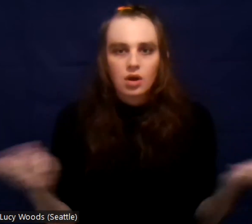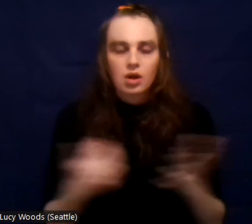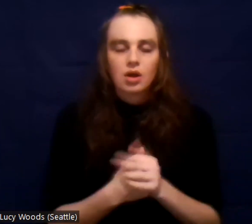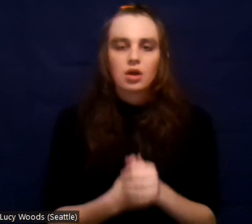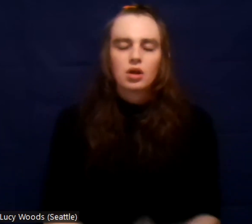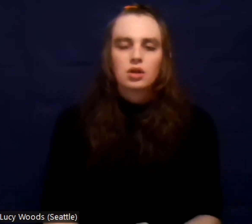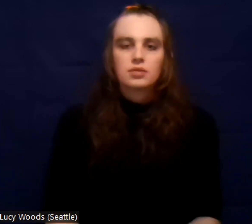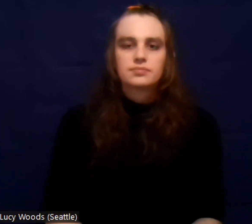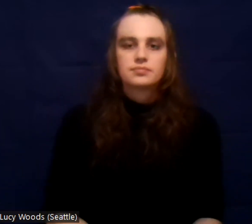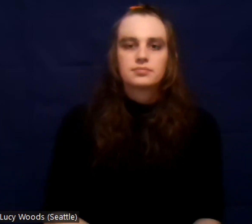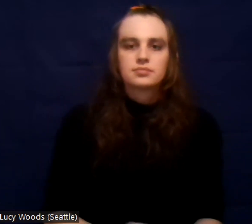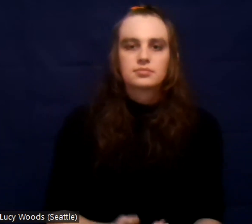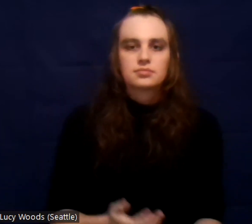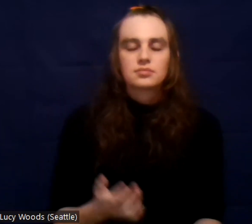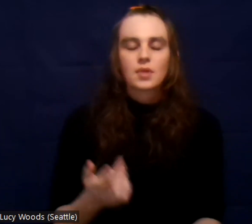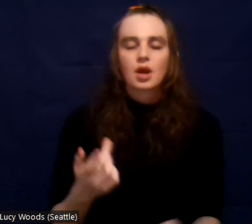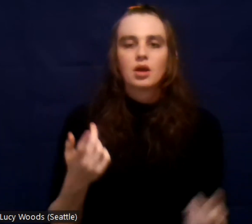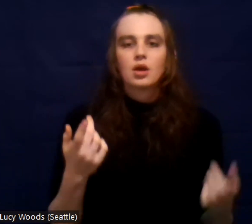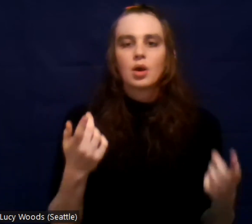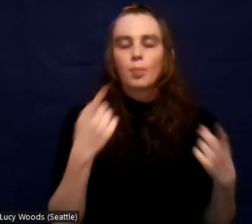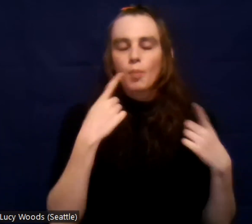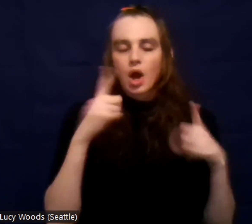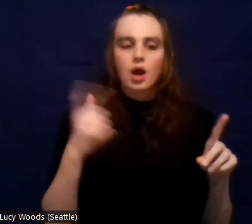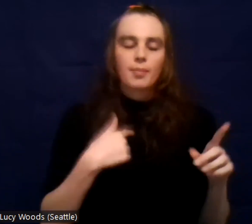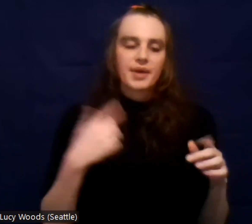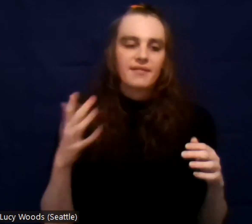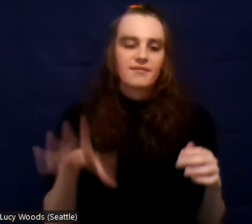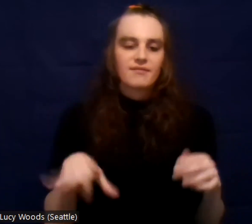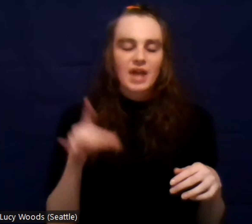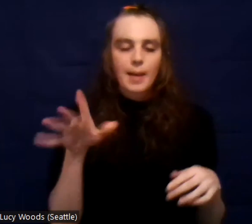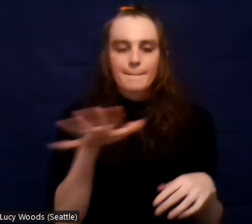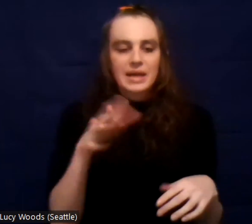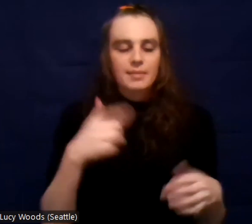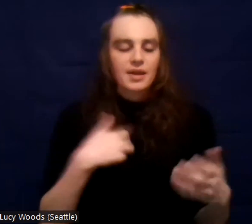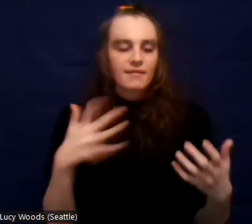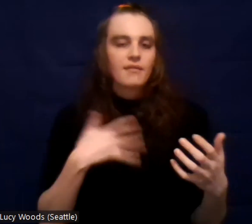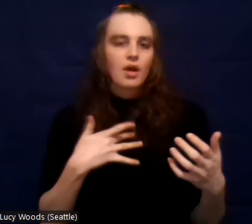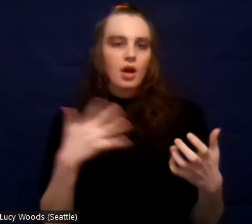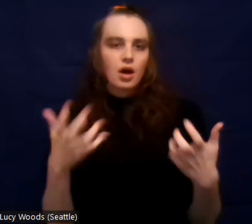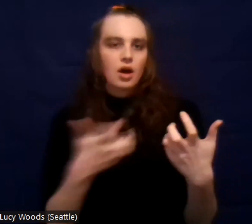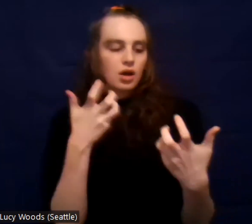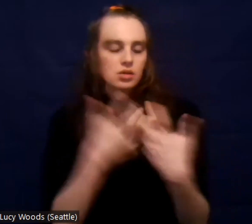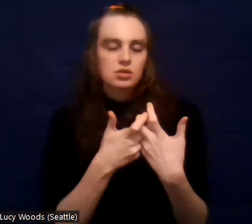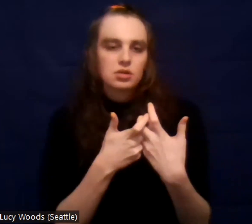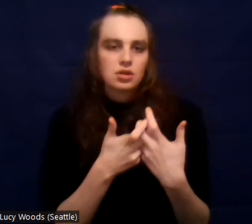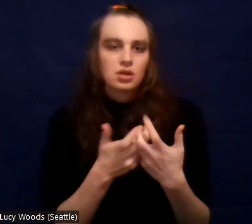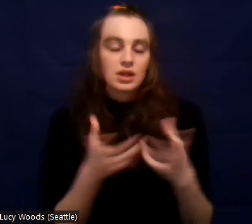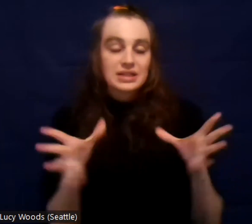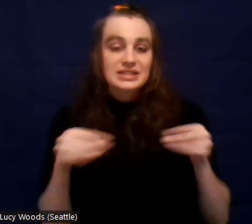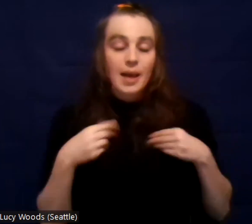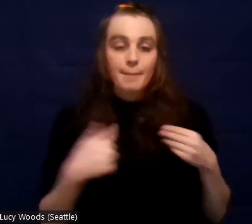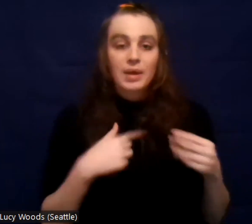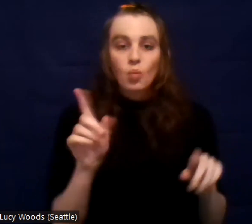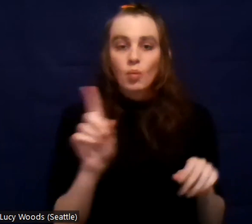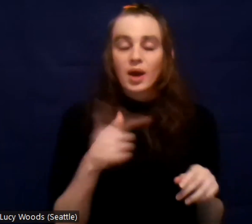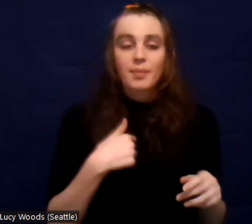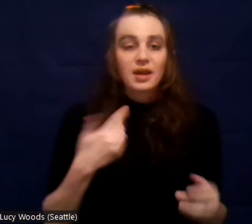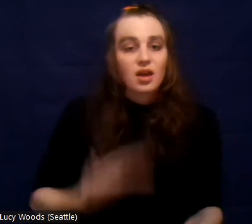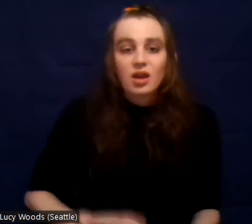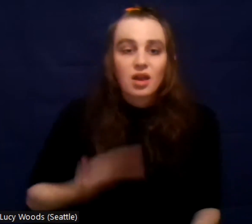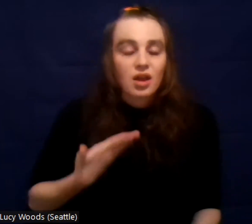I finally found somewhere that I felt a part of. Um, I was accepted exactly where I was at. Um,